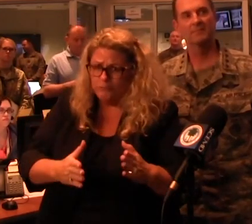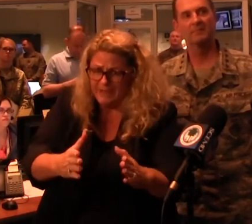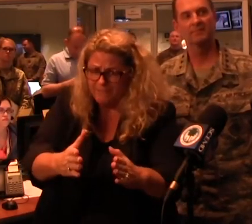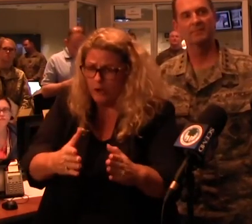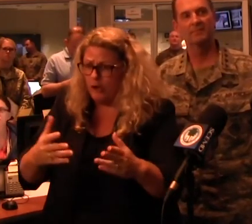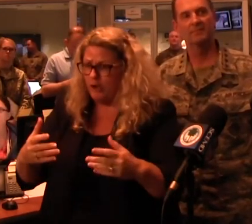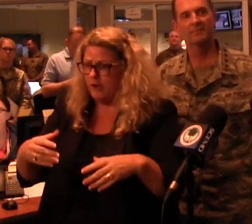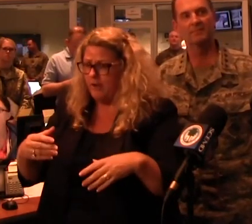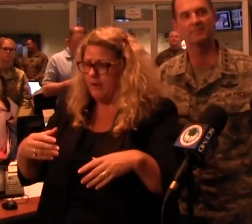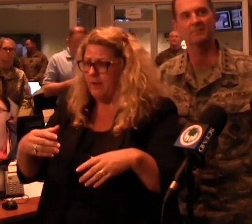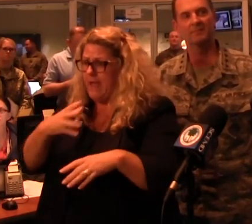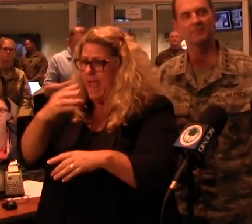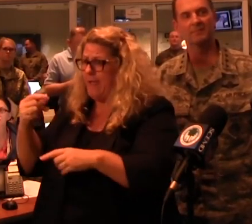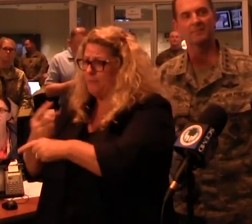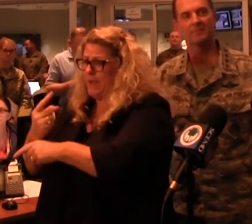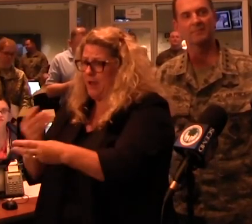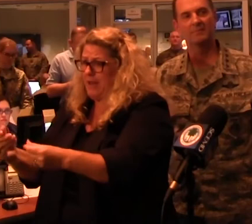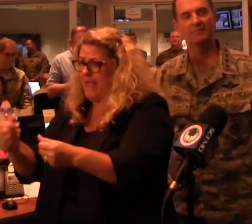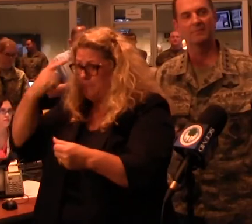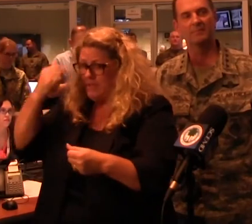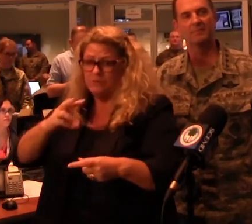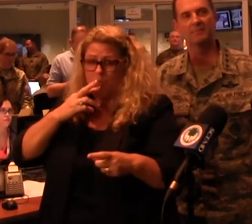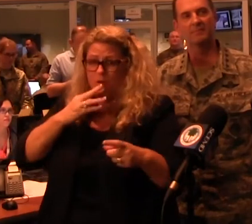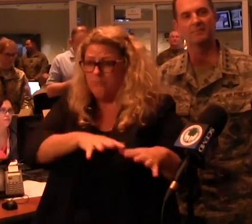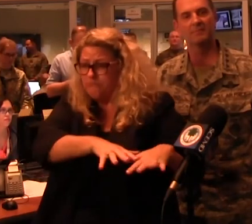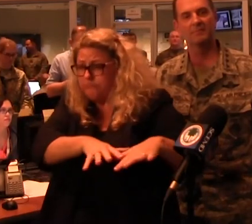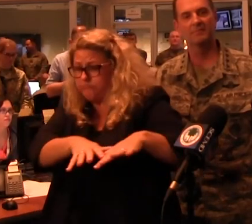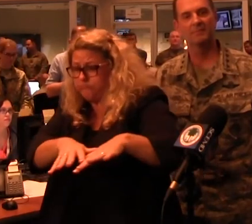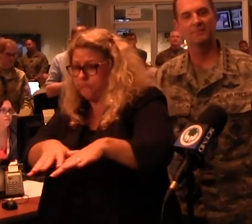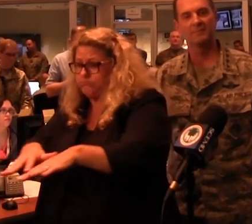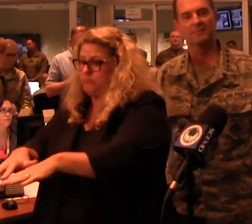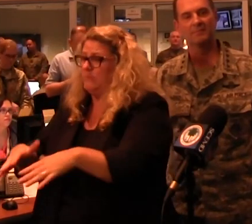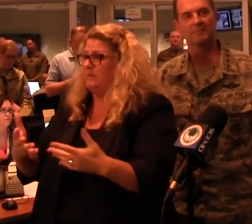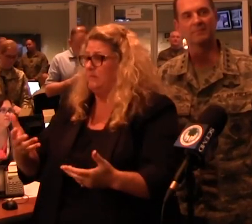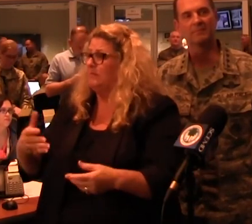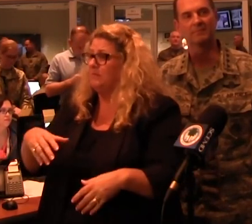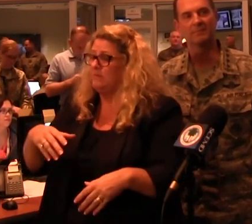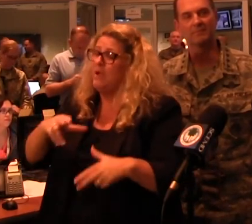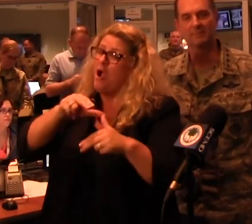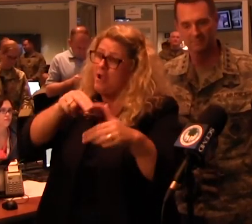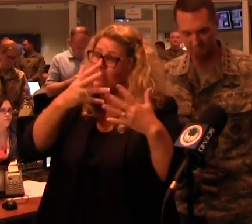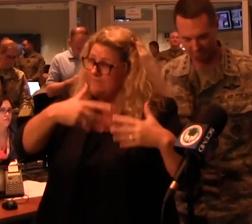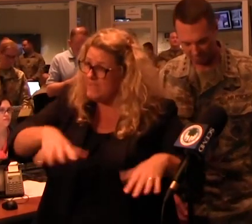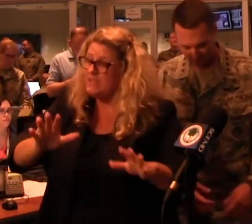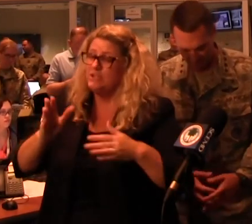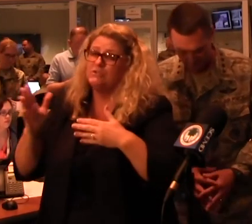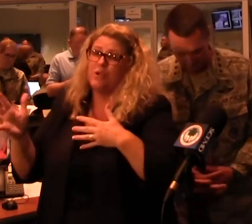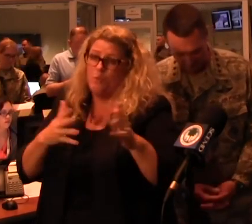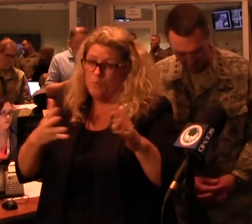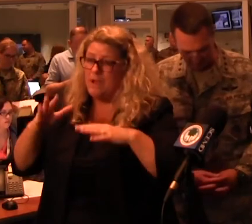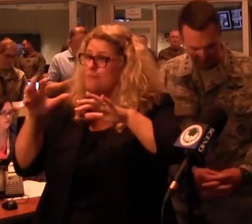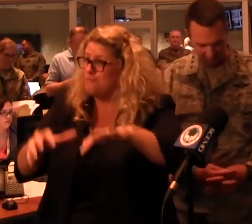everywhere. So we in Columbia and other places on the coast, the hurricane has passed. The winds and the rain are